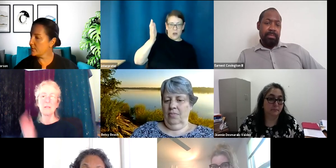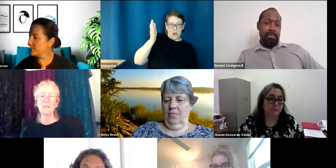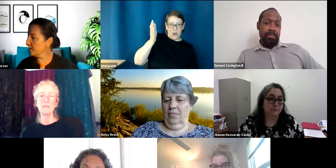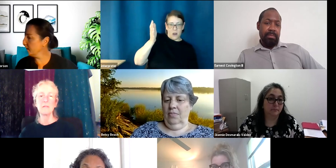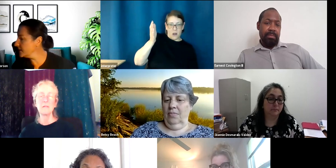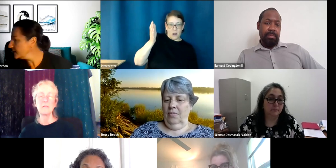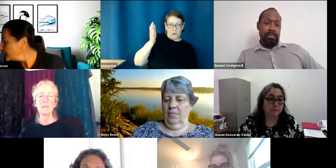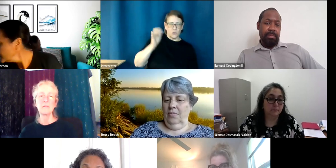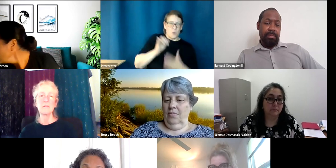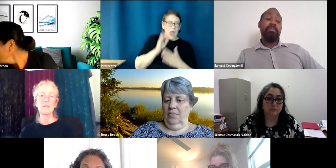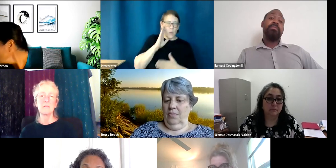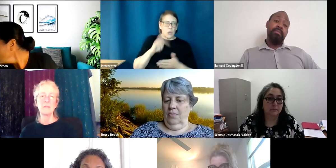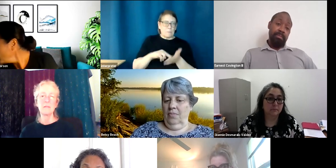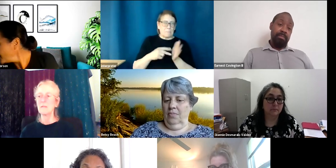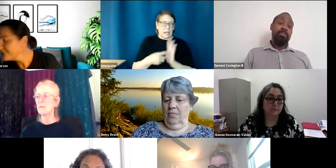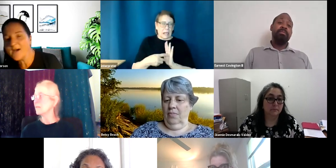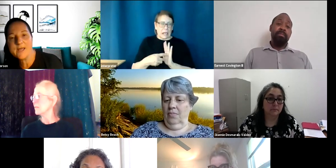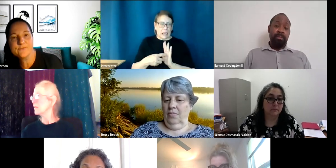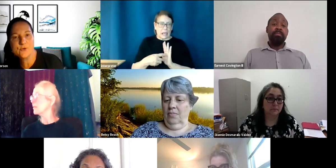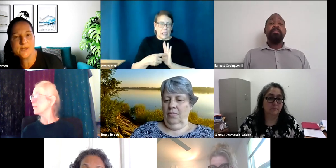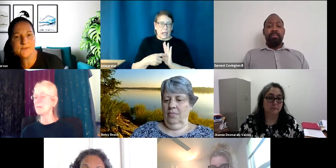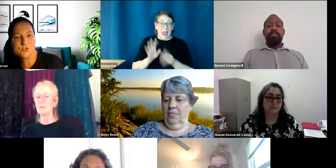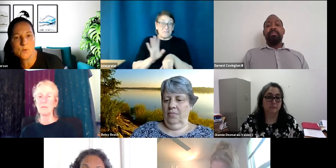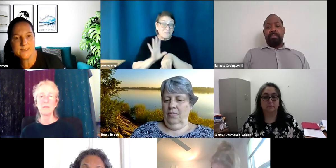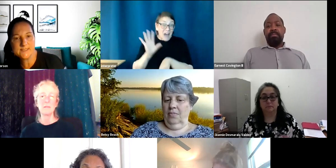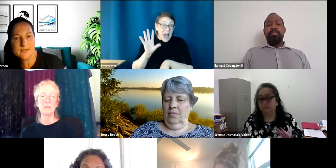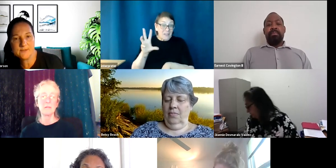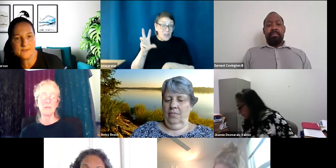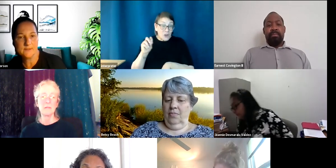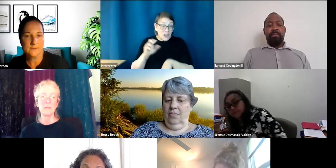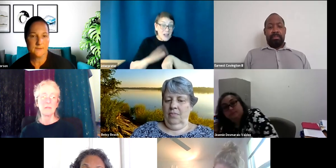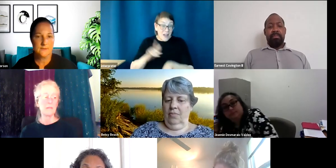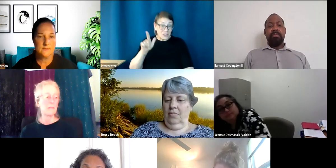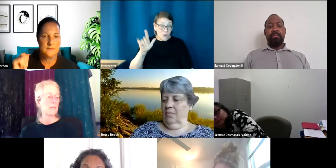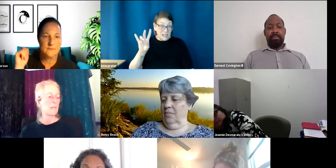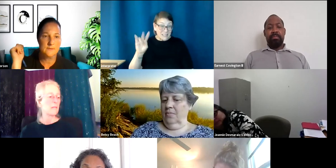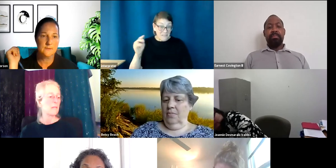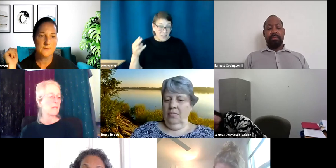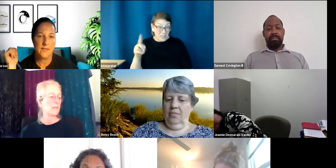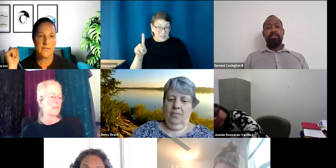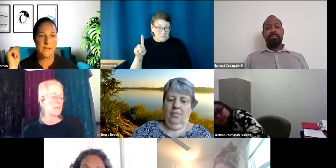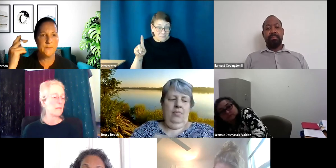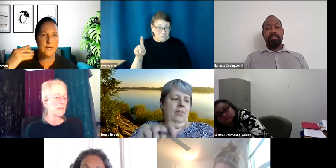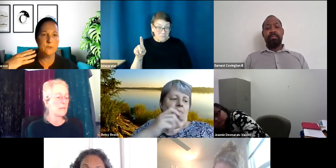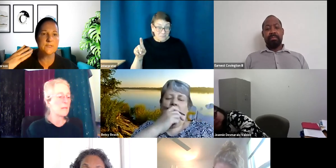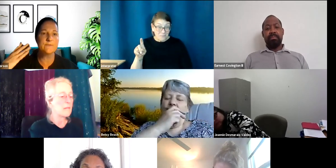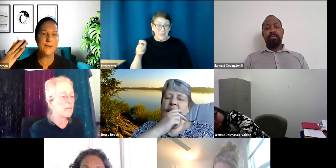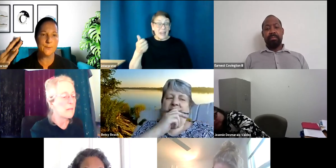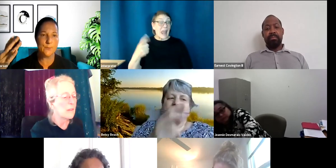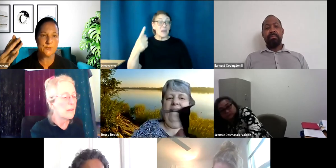that would be at five 30 on the 27th. Can anybody who's available